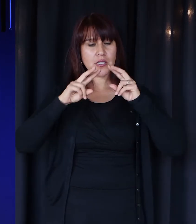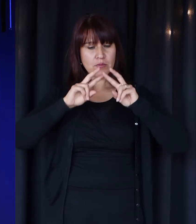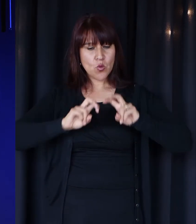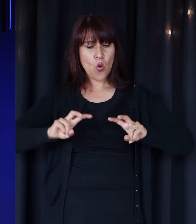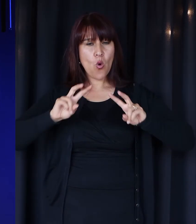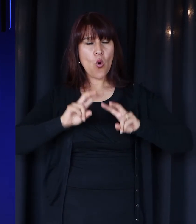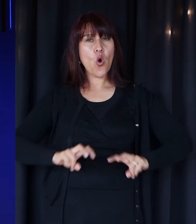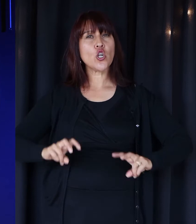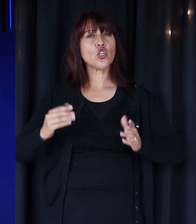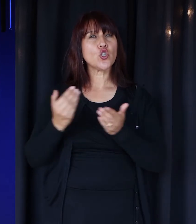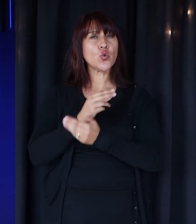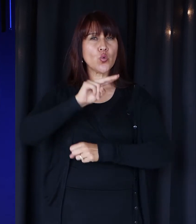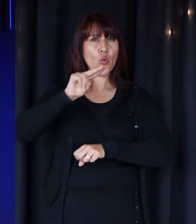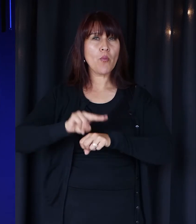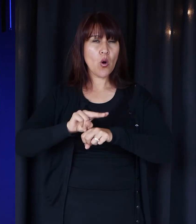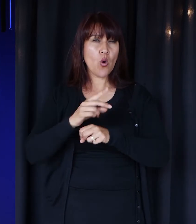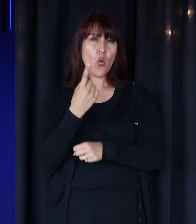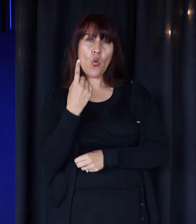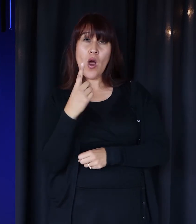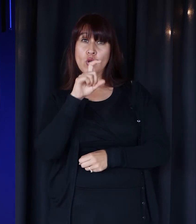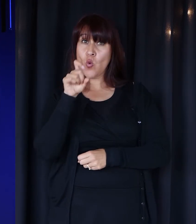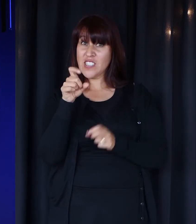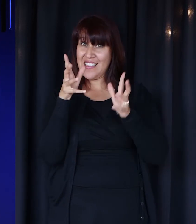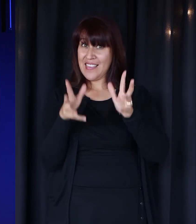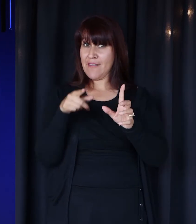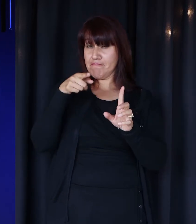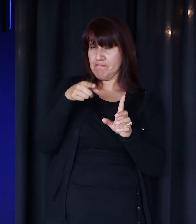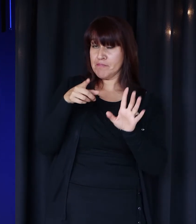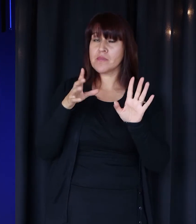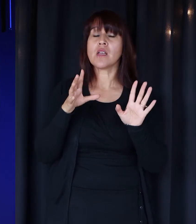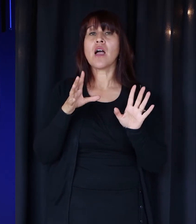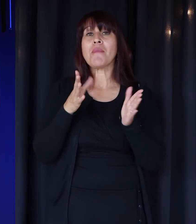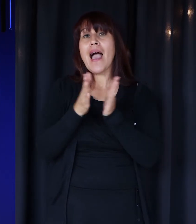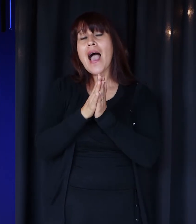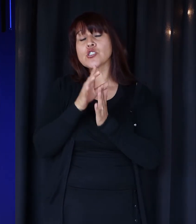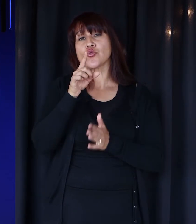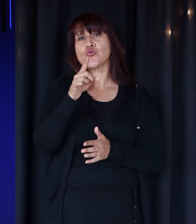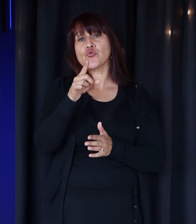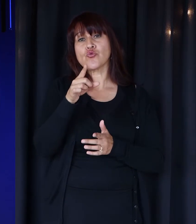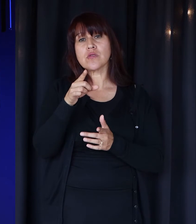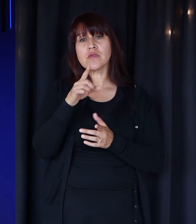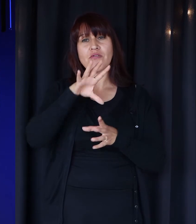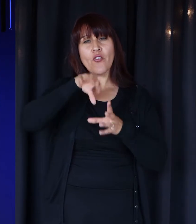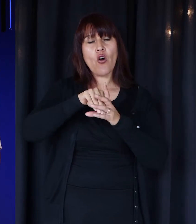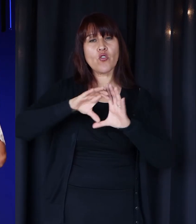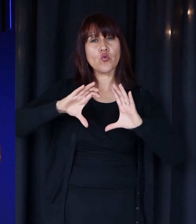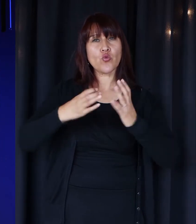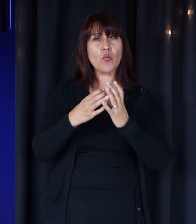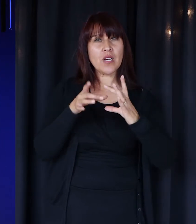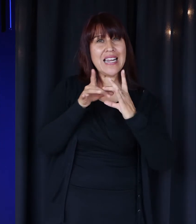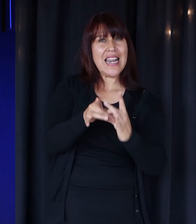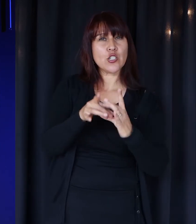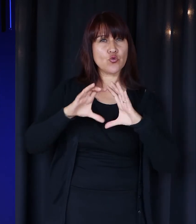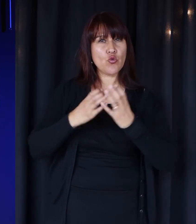I have one question that I'm going to leave you with today. And then I'm going to ask you to get in your connect group today on